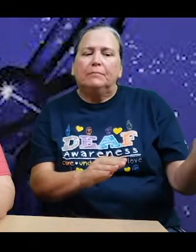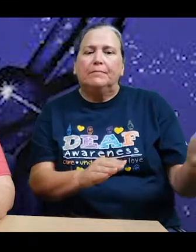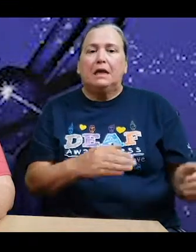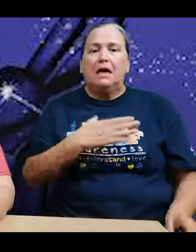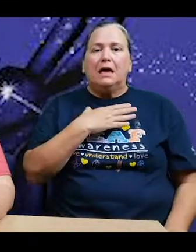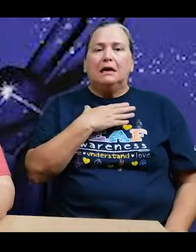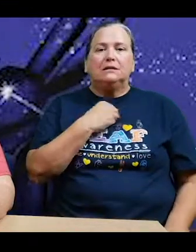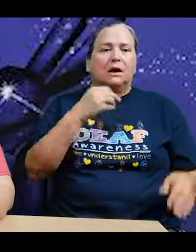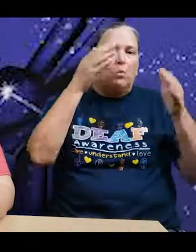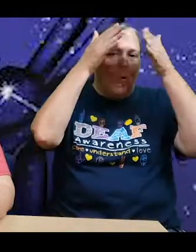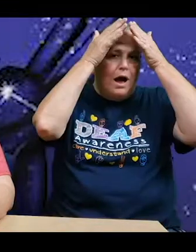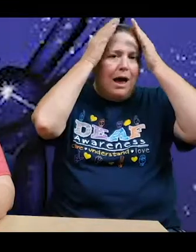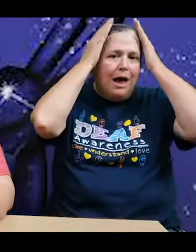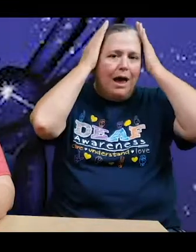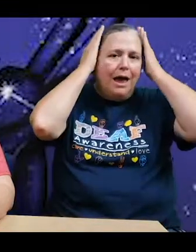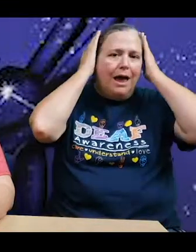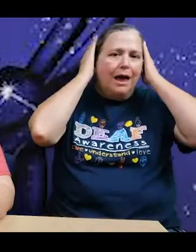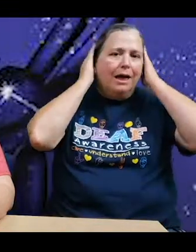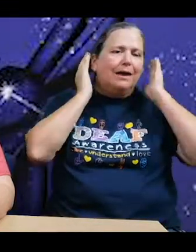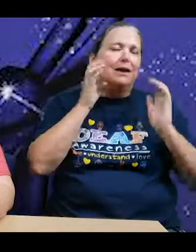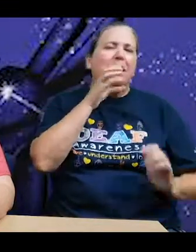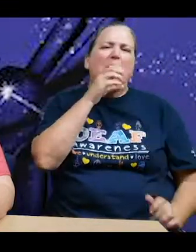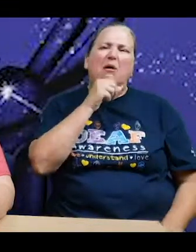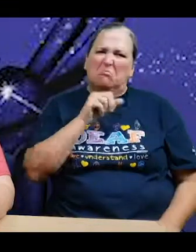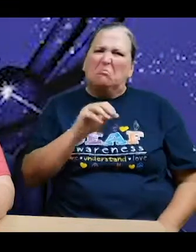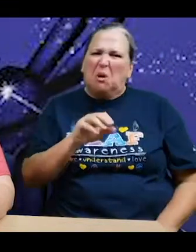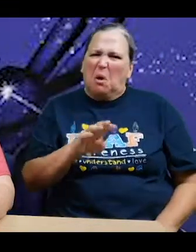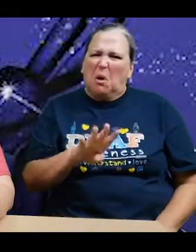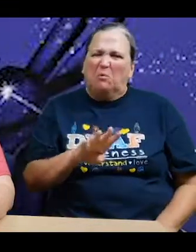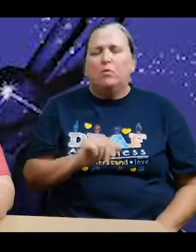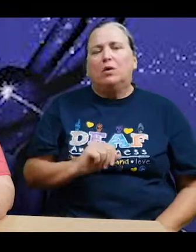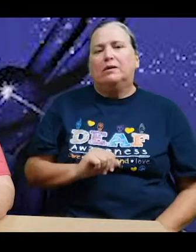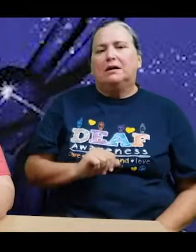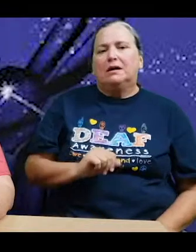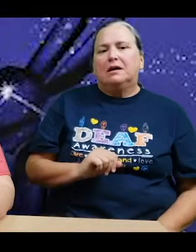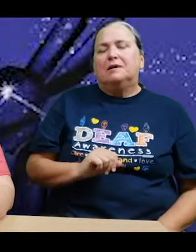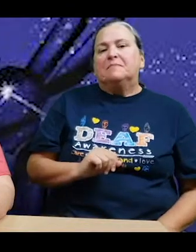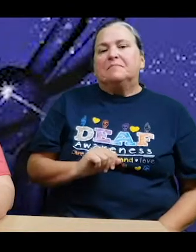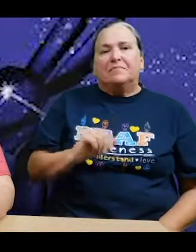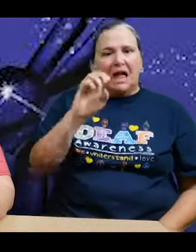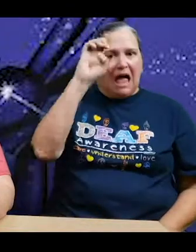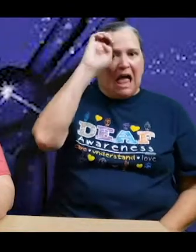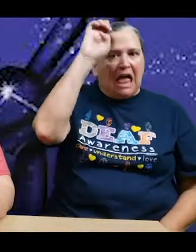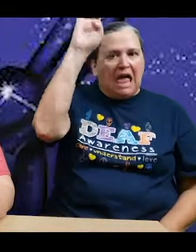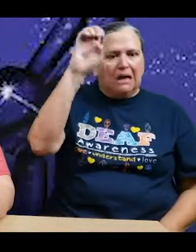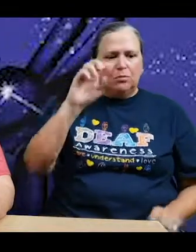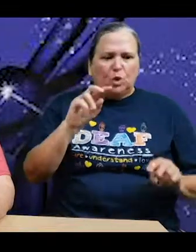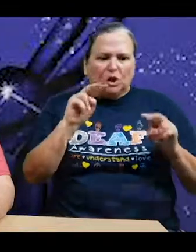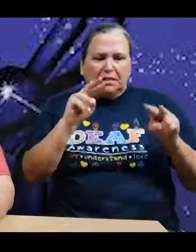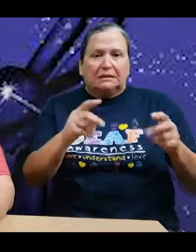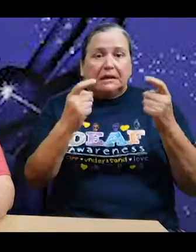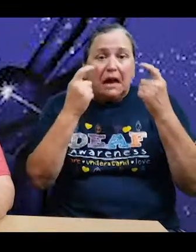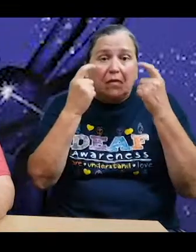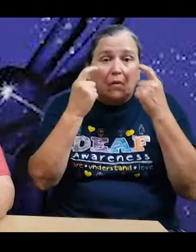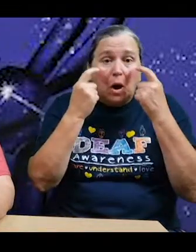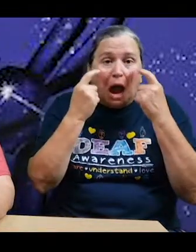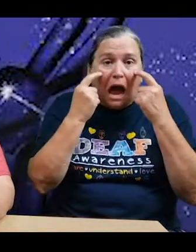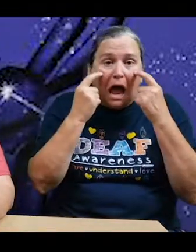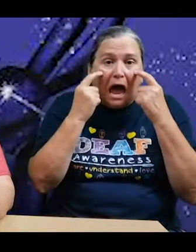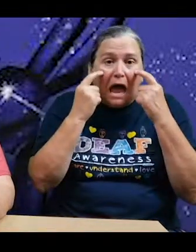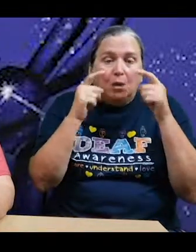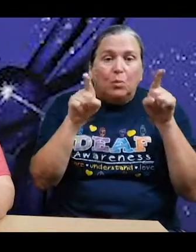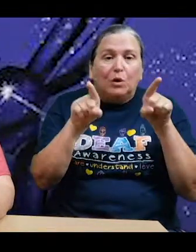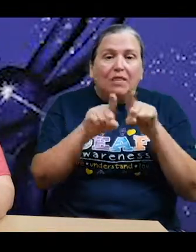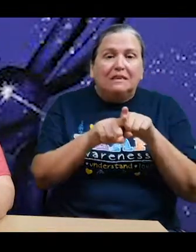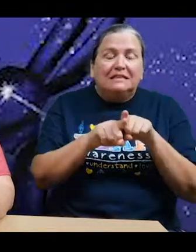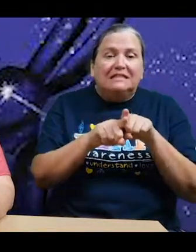white blonde hair. And even in the poor light of the lamp, Edward could see that her eyes were the same gold